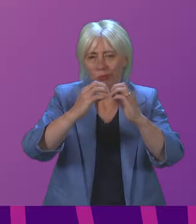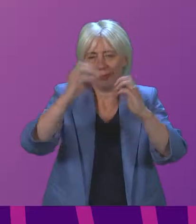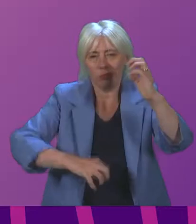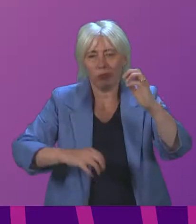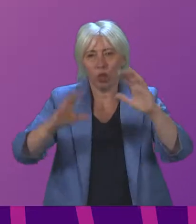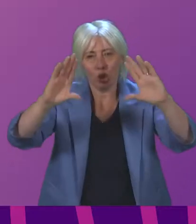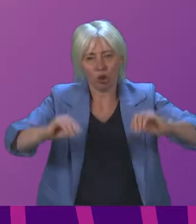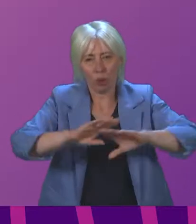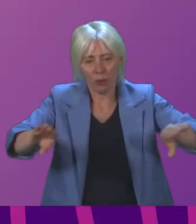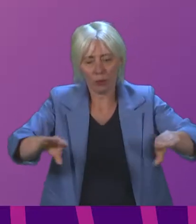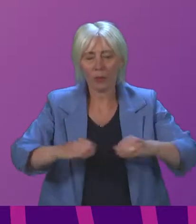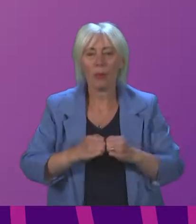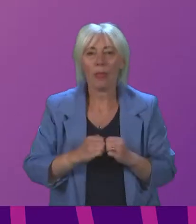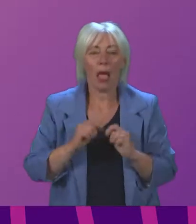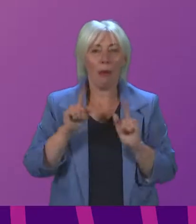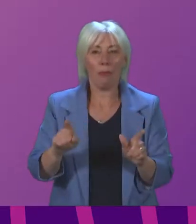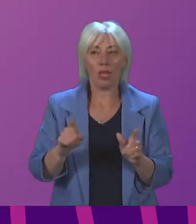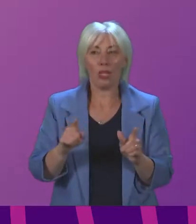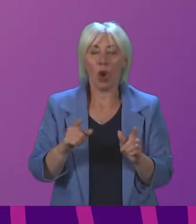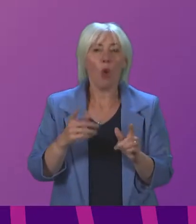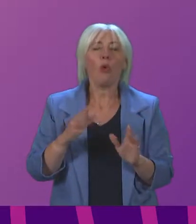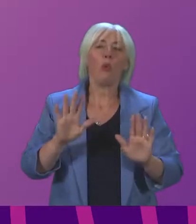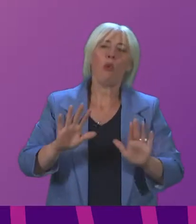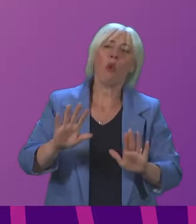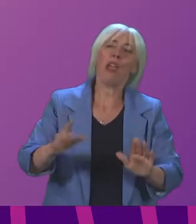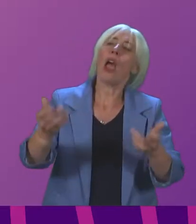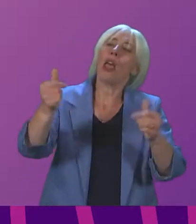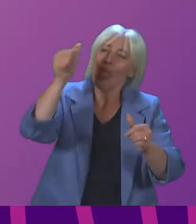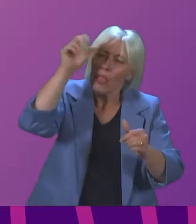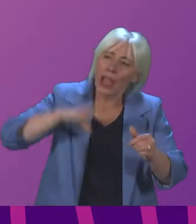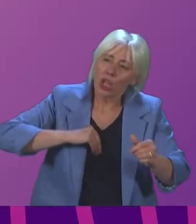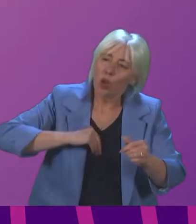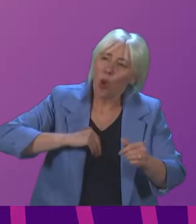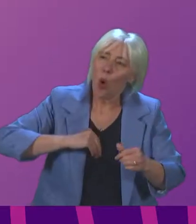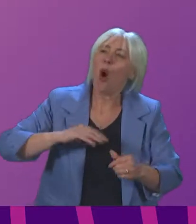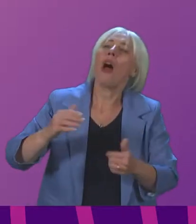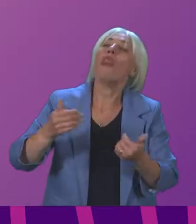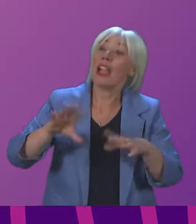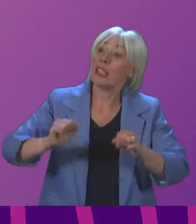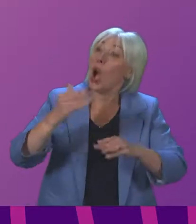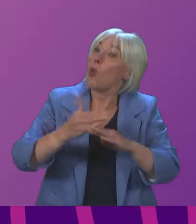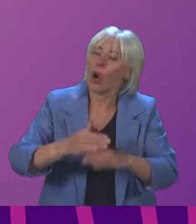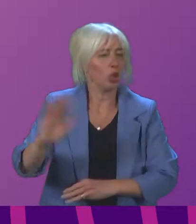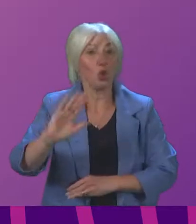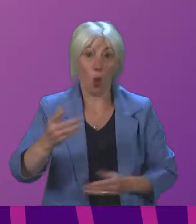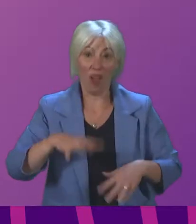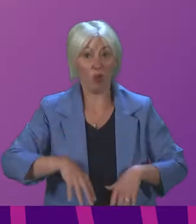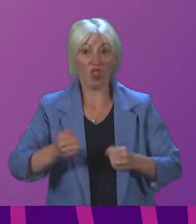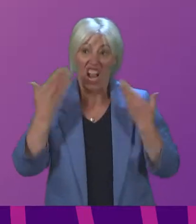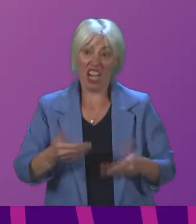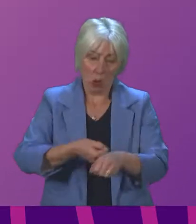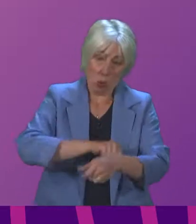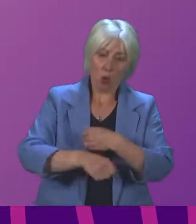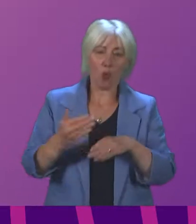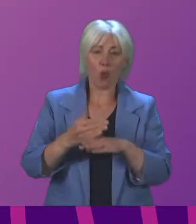not await the outcome of this work before taking the necessary action. We must act now to reduce the opportunities the virus has to